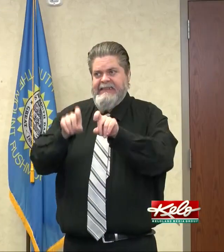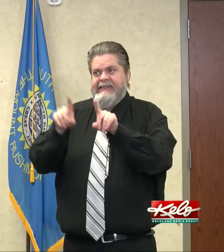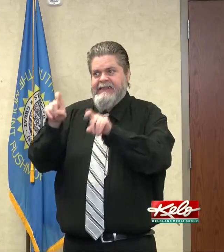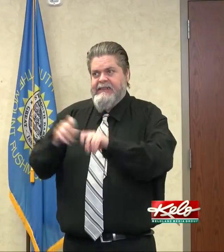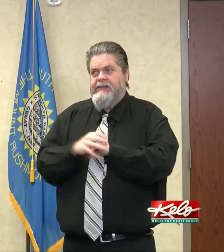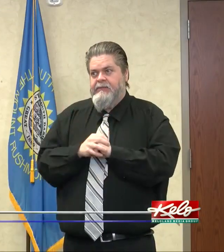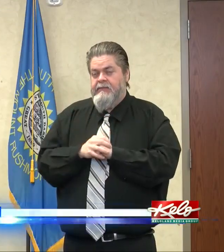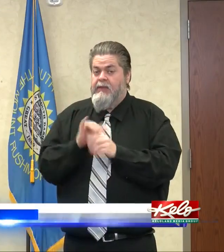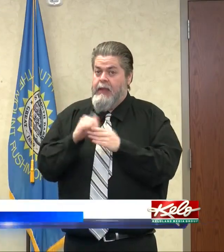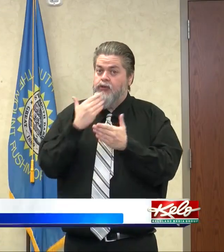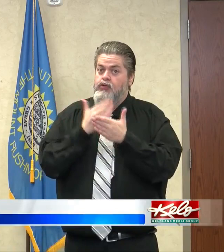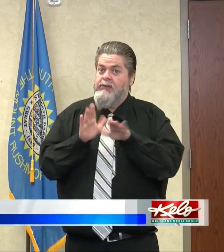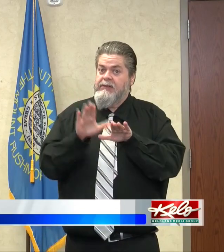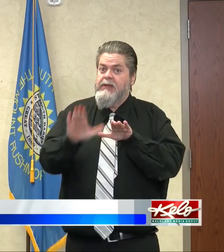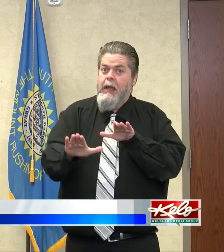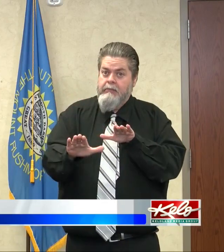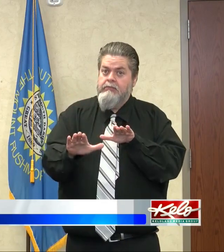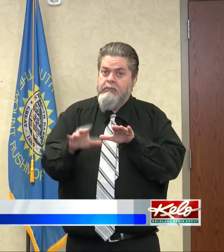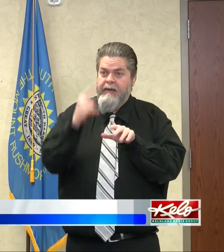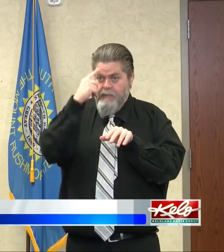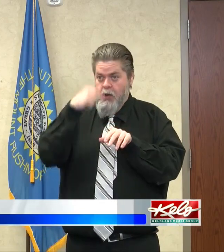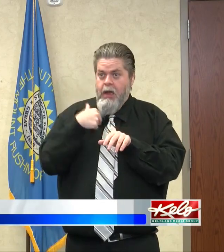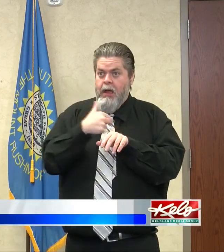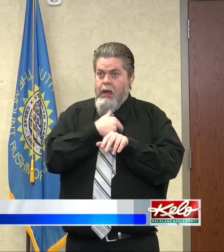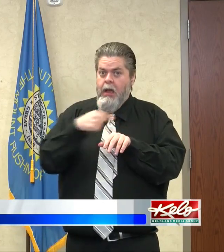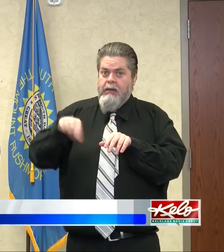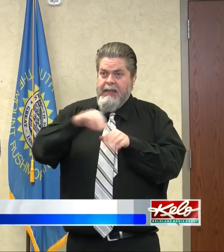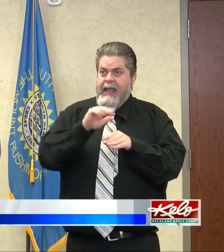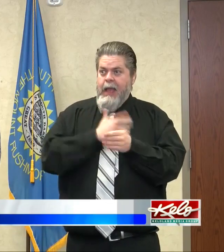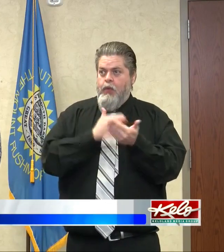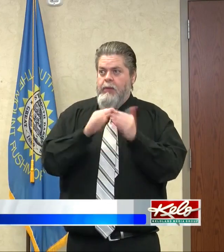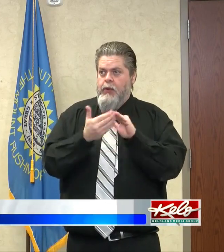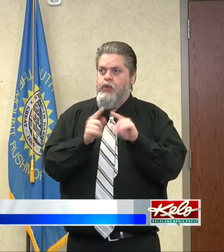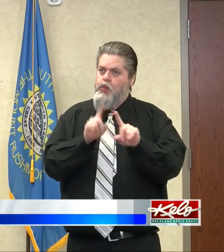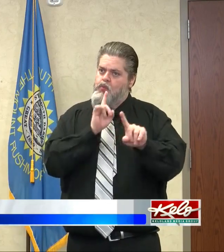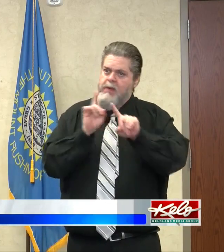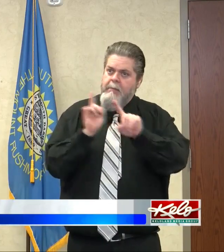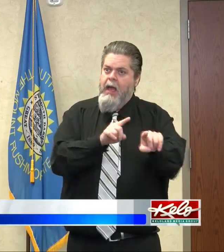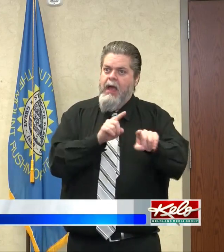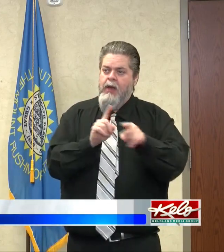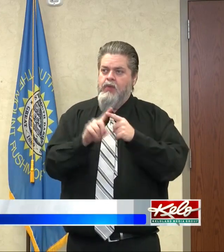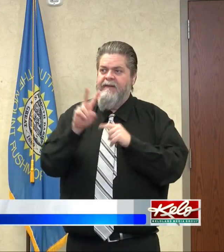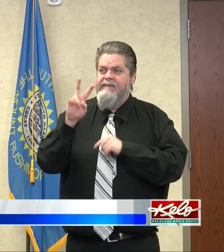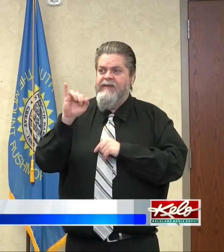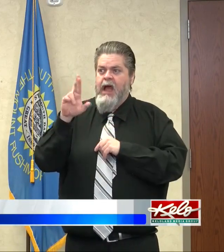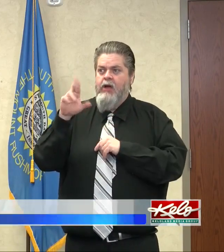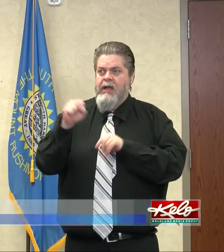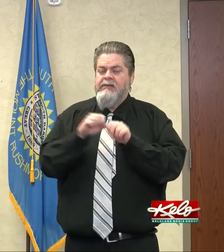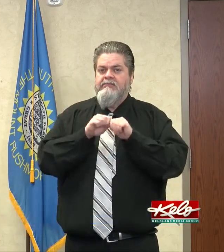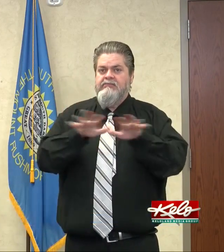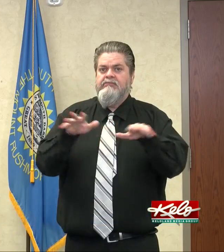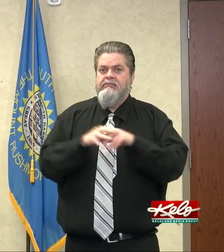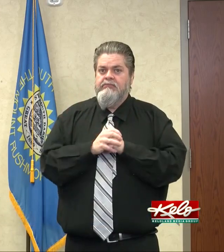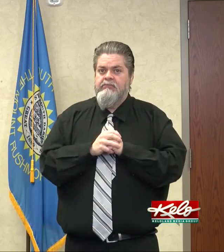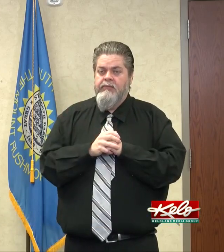is another significant step in our community and our response to this virus. It enables